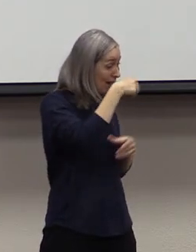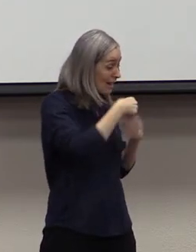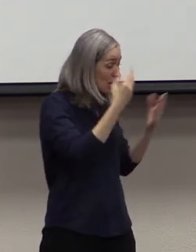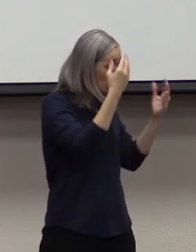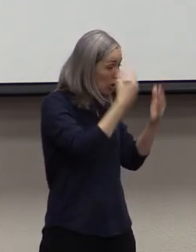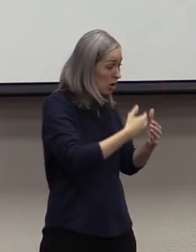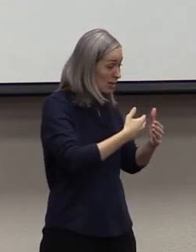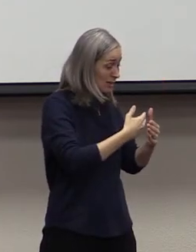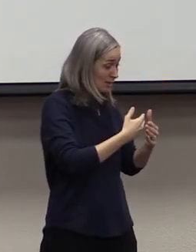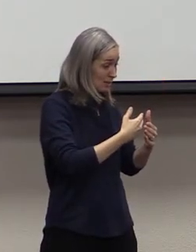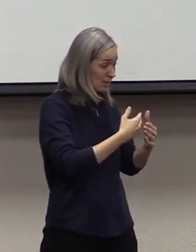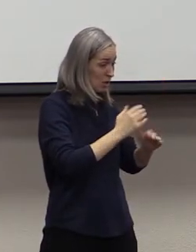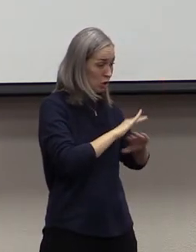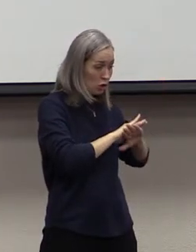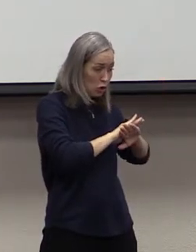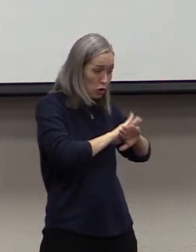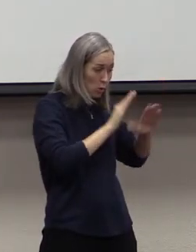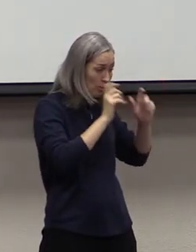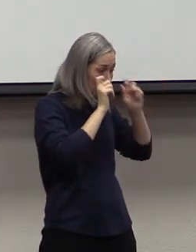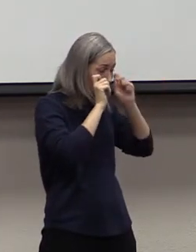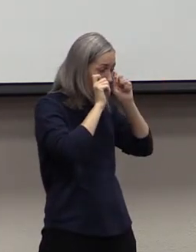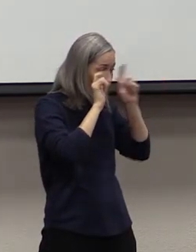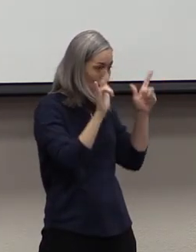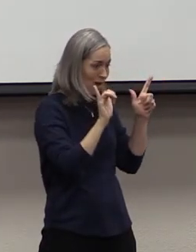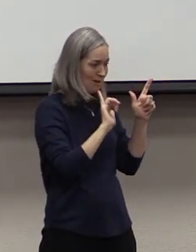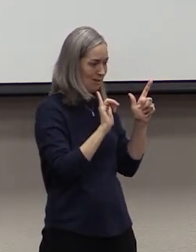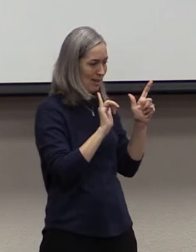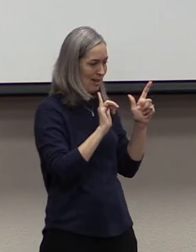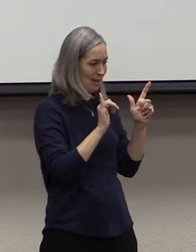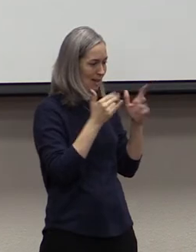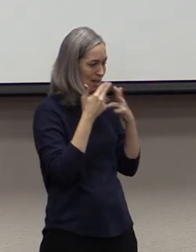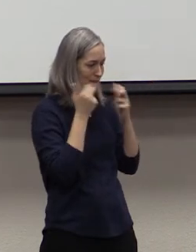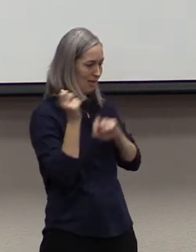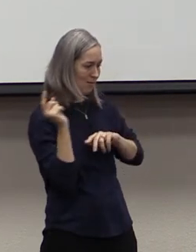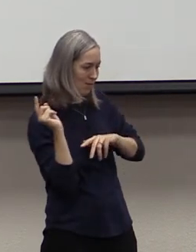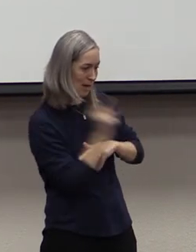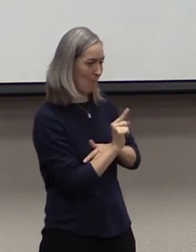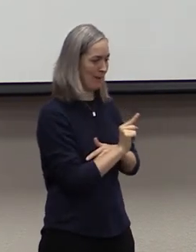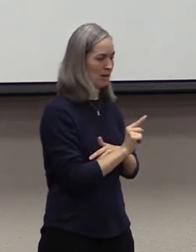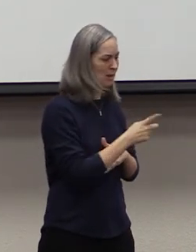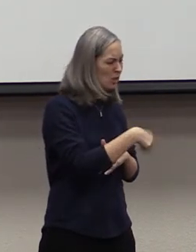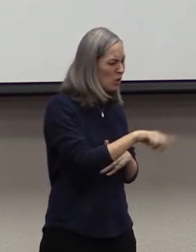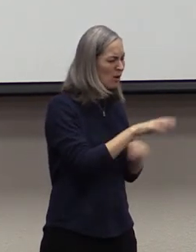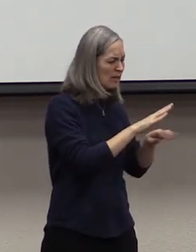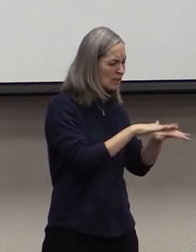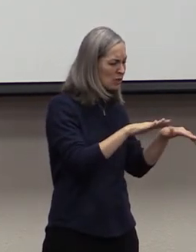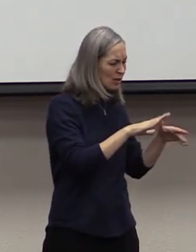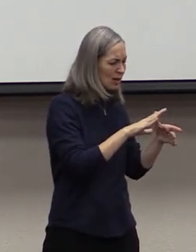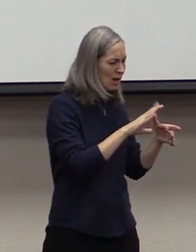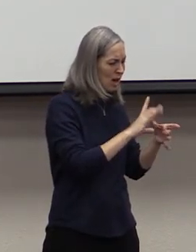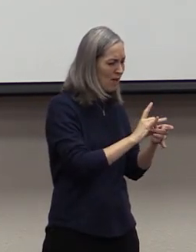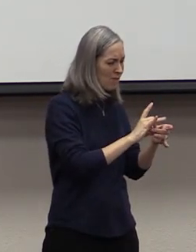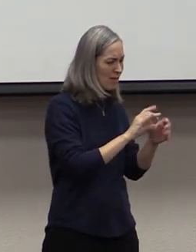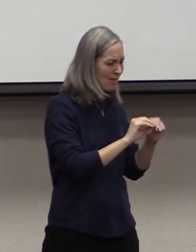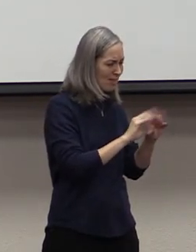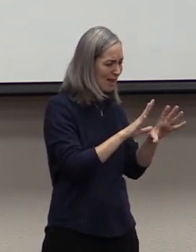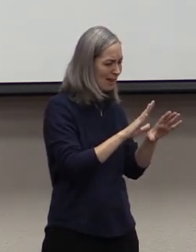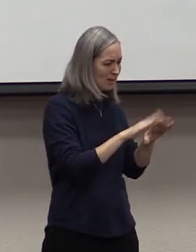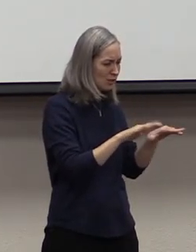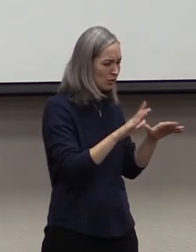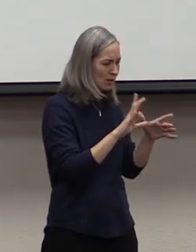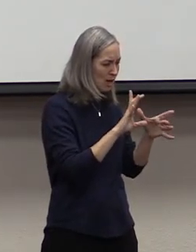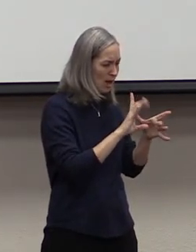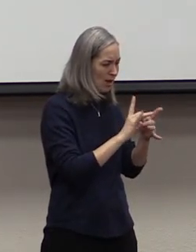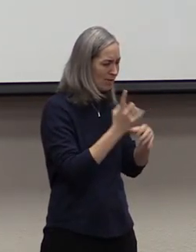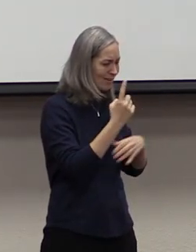for that day to surprise you like a thief. For you are all children of the light, children of the day. We are not of the night